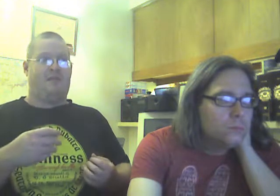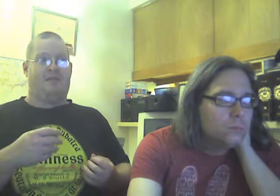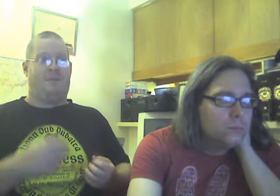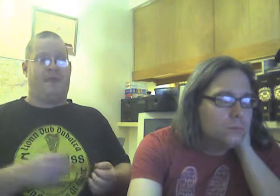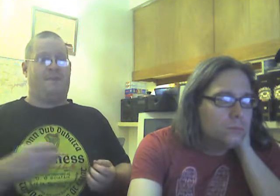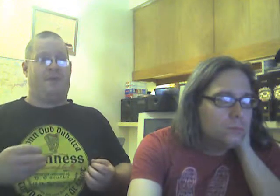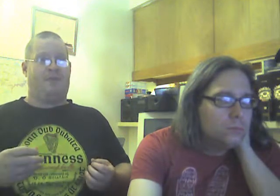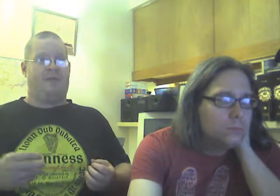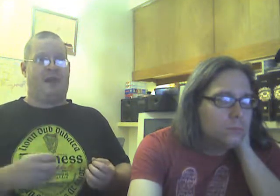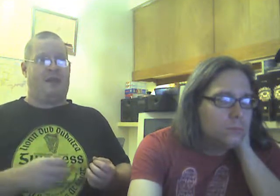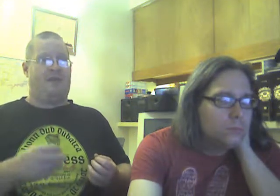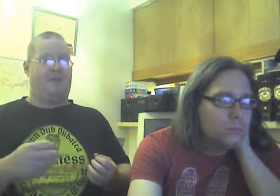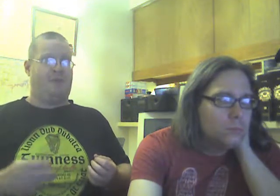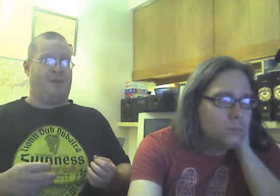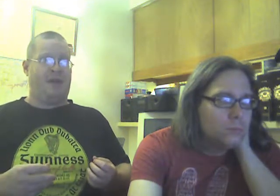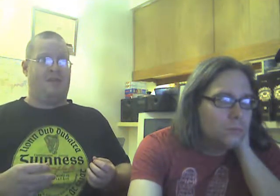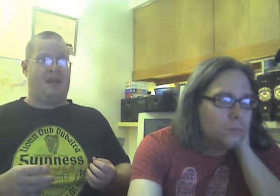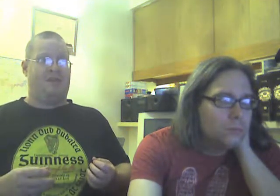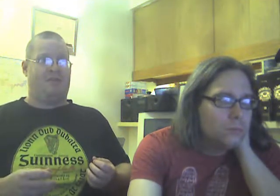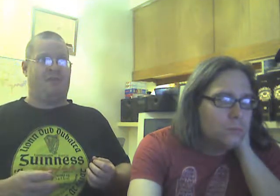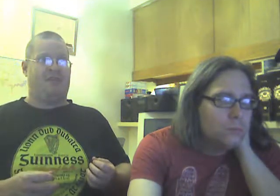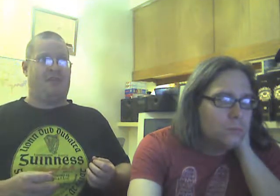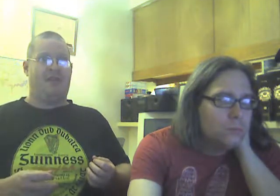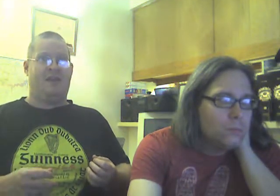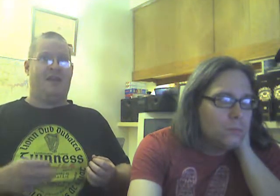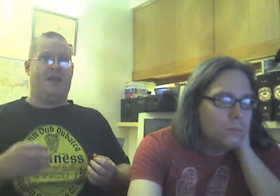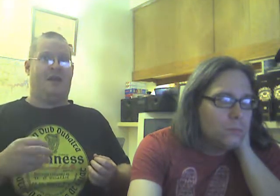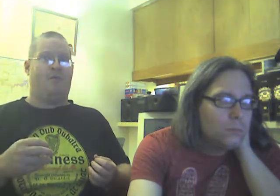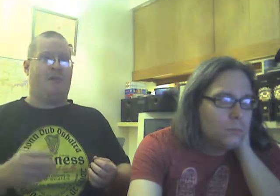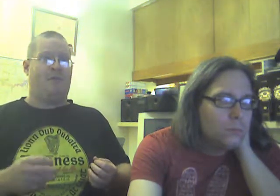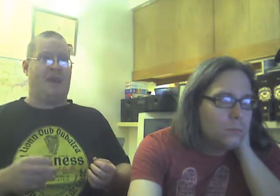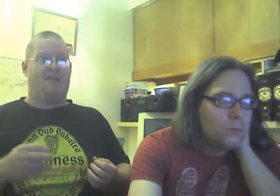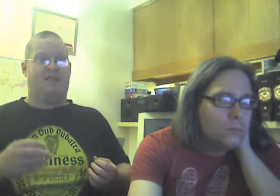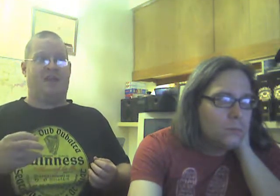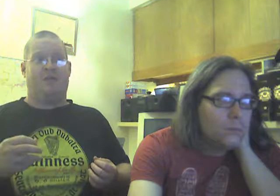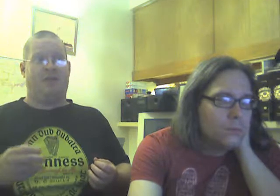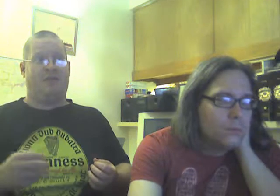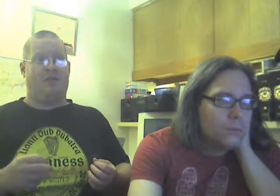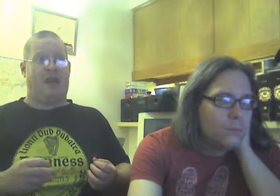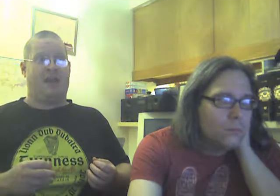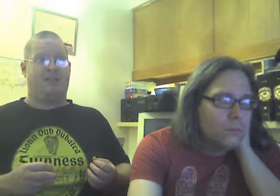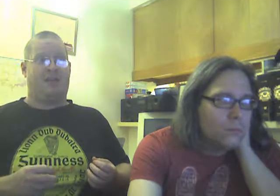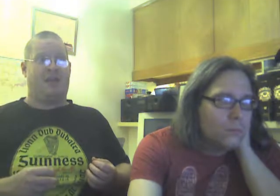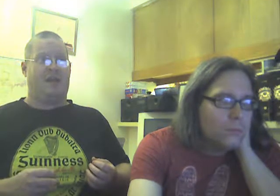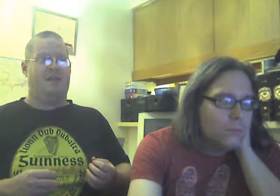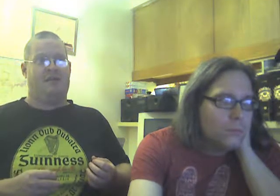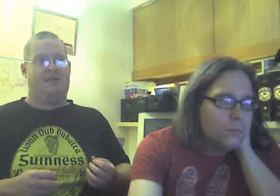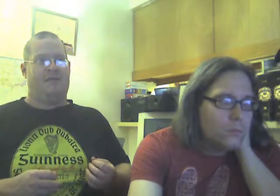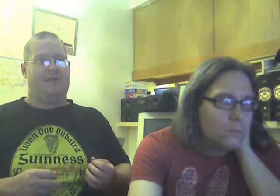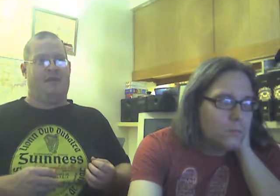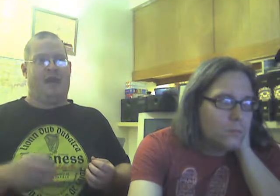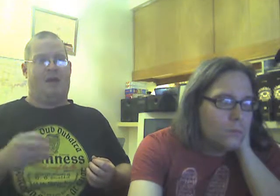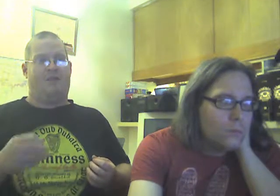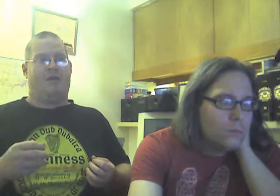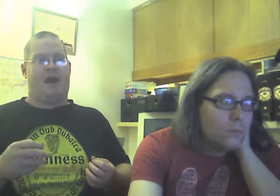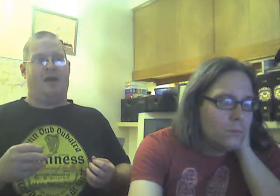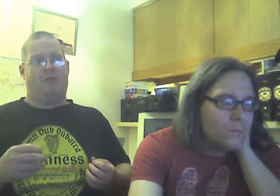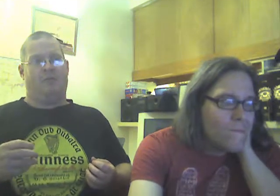the people that we've had that have complained about us recently, not one of them has a video that they are actually in. However, I know the